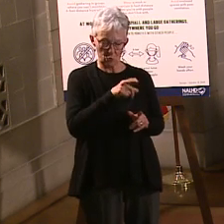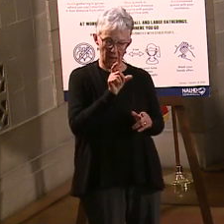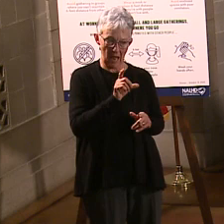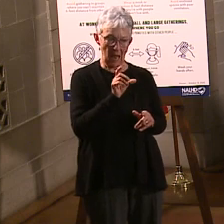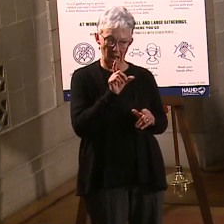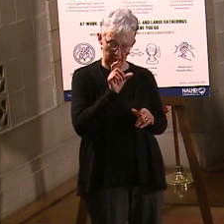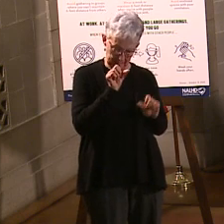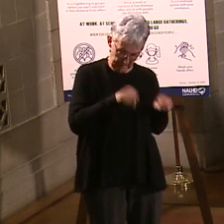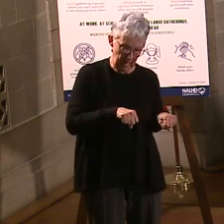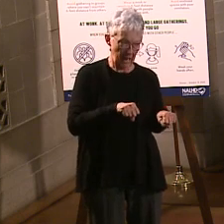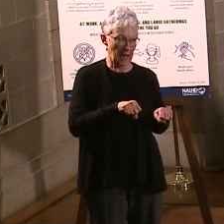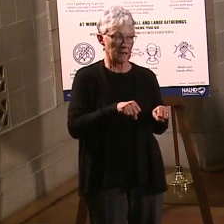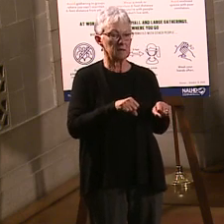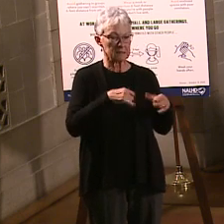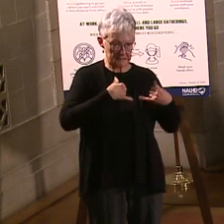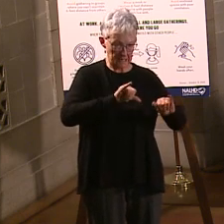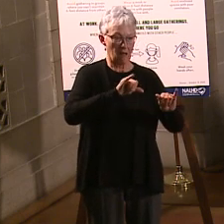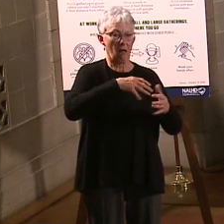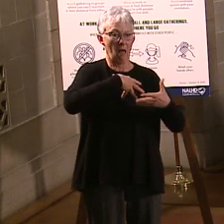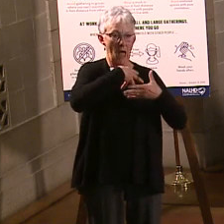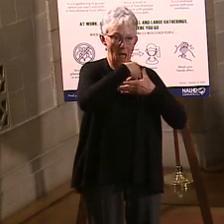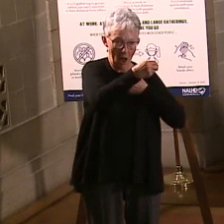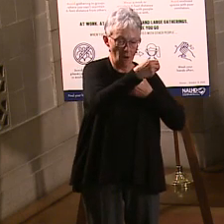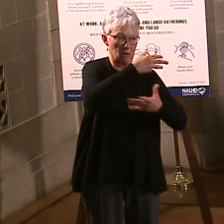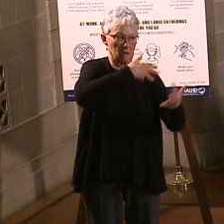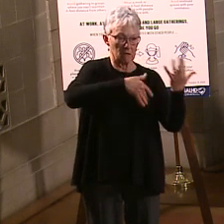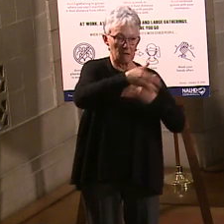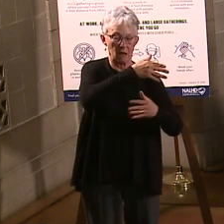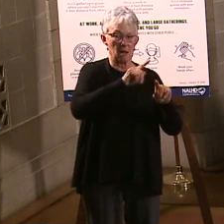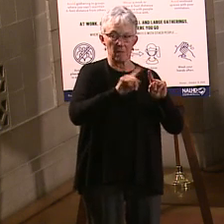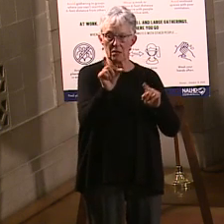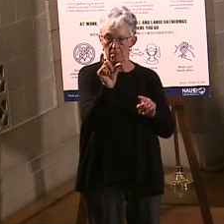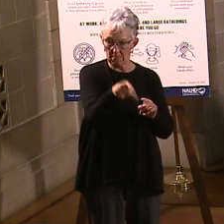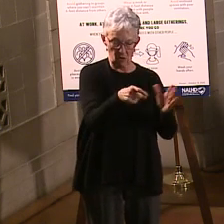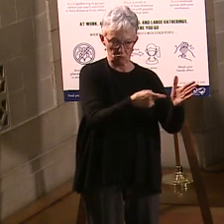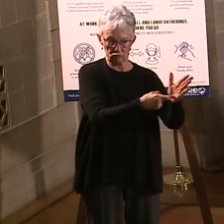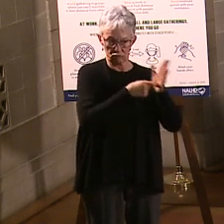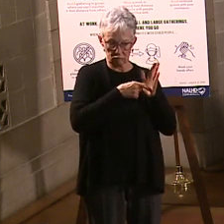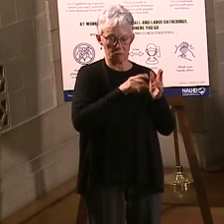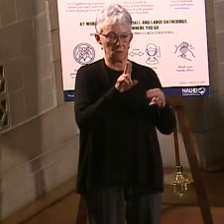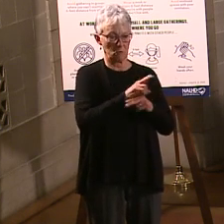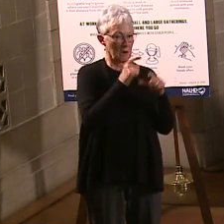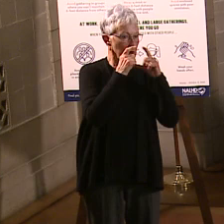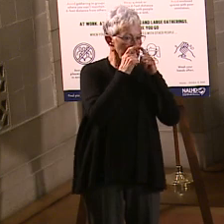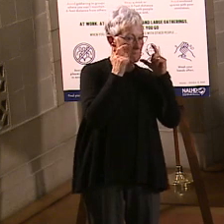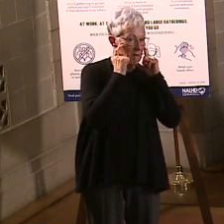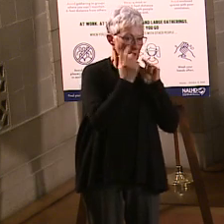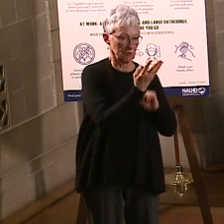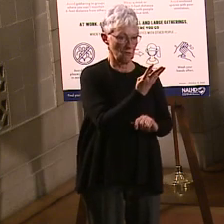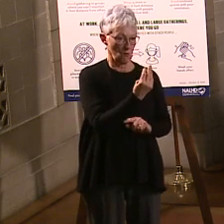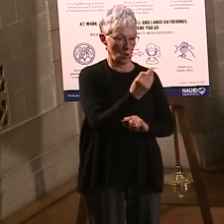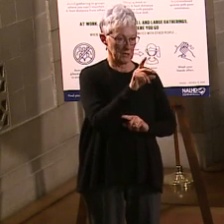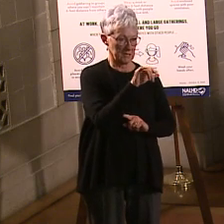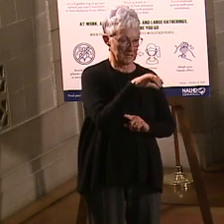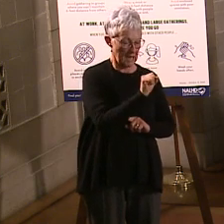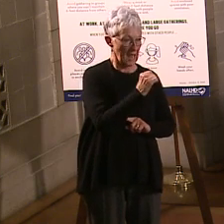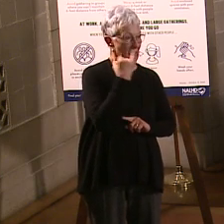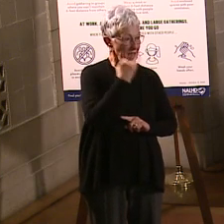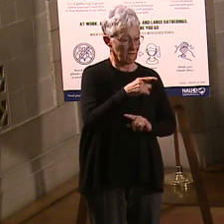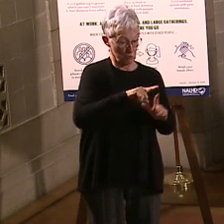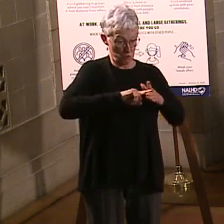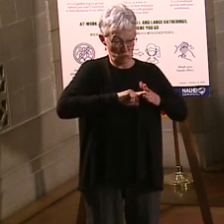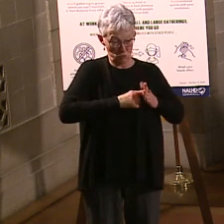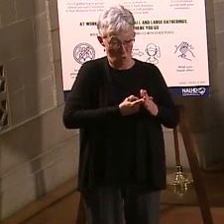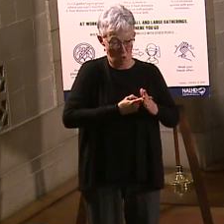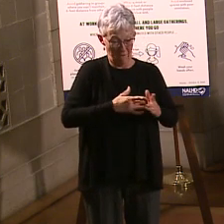out for 14 days in public, have to wear that mask. And again, if you develop symptoms, stay home. So you'll be able to self